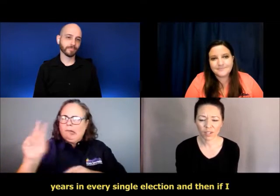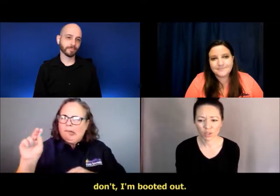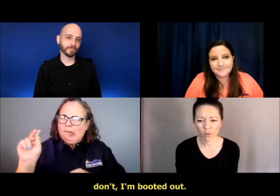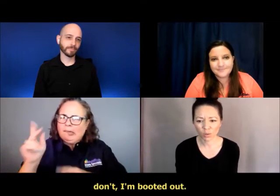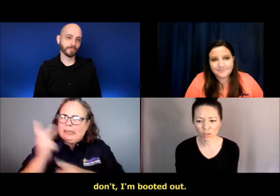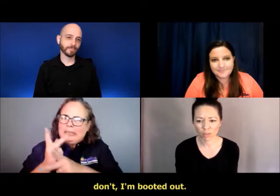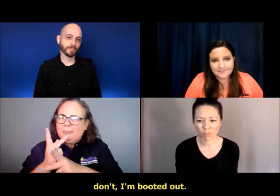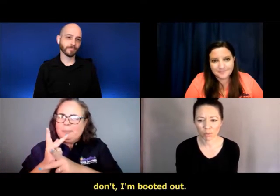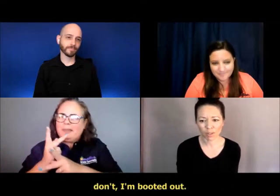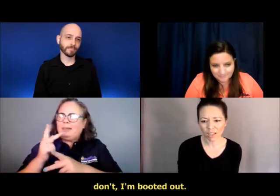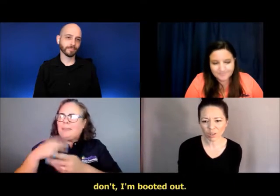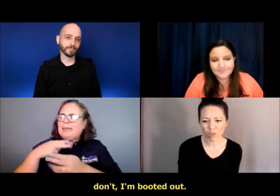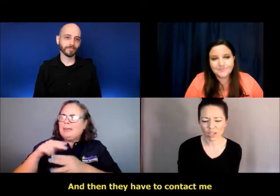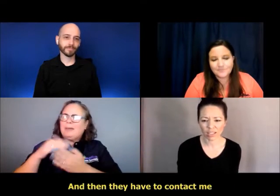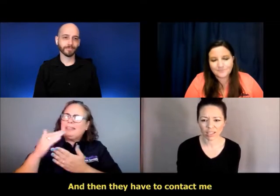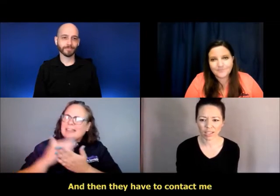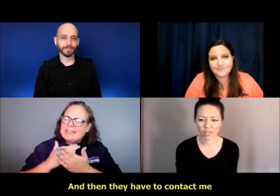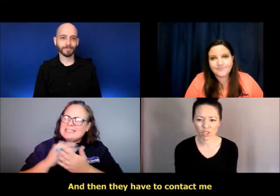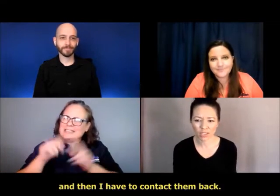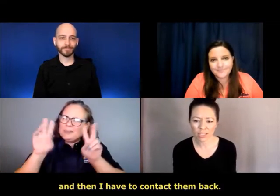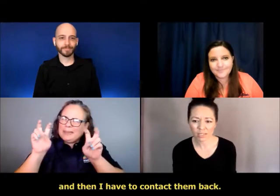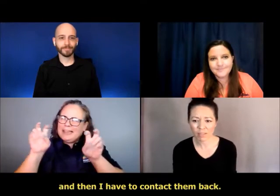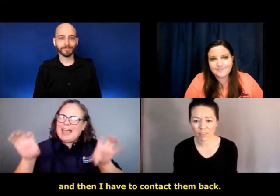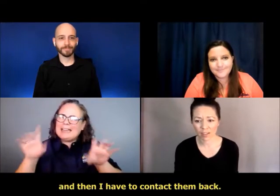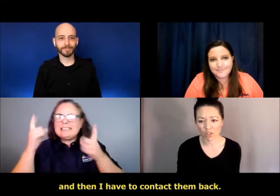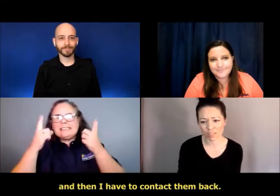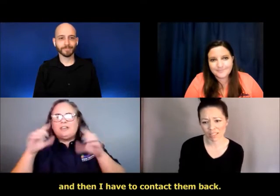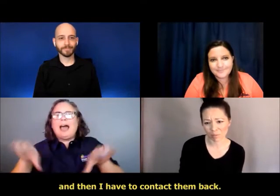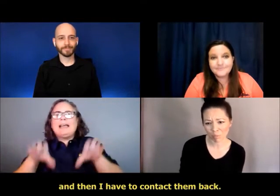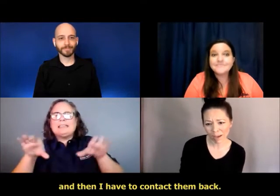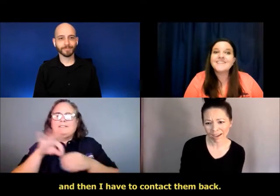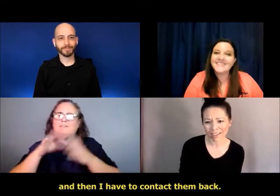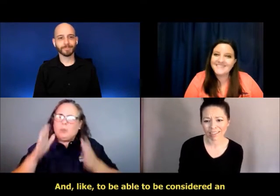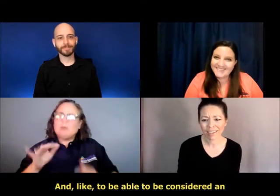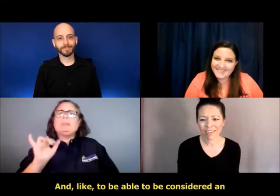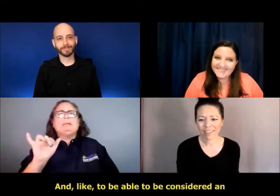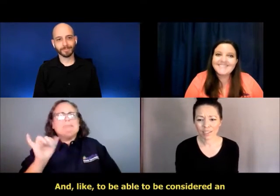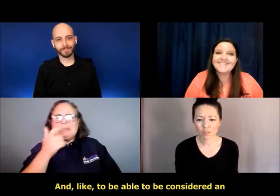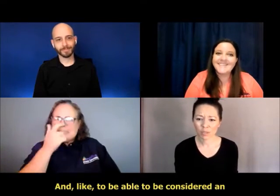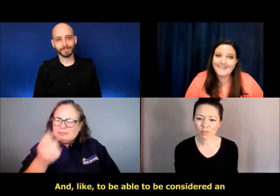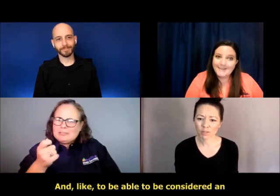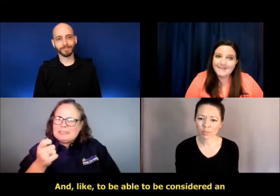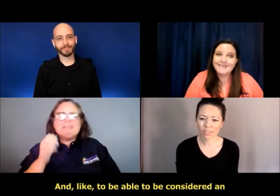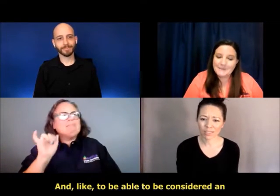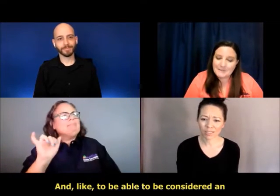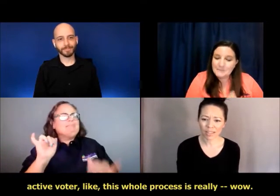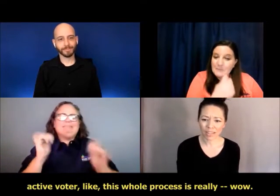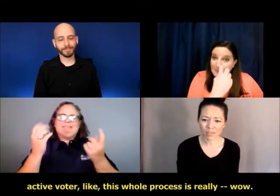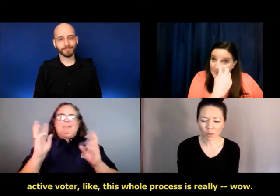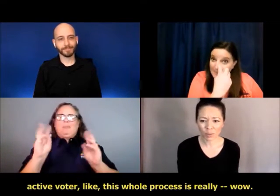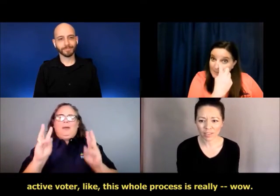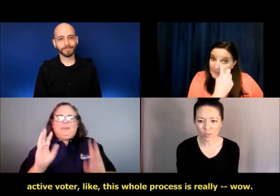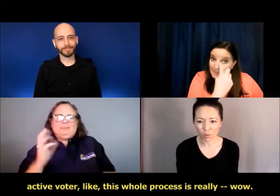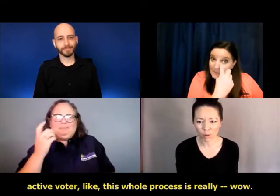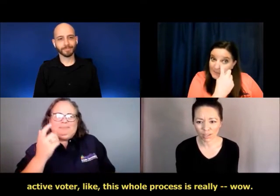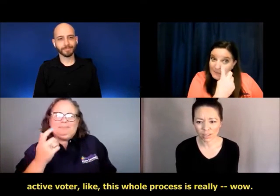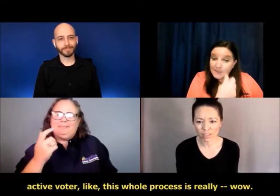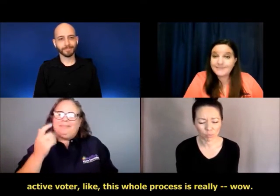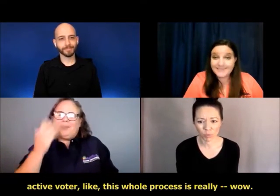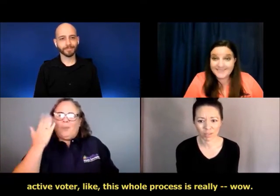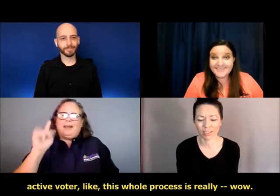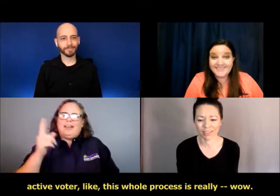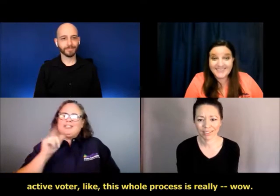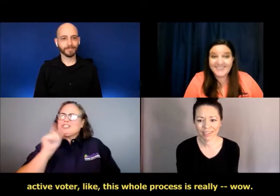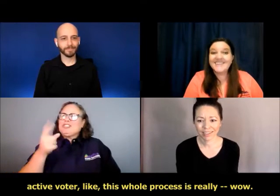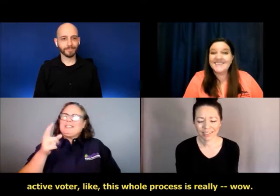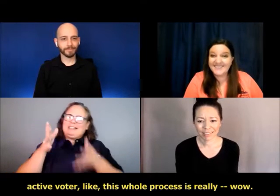if I don't, I'm booted out. And then they have to contact me and then have to contact them back. And, like, to be able to be considered an active voter. Like, this whole process